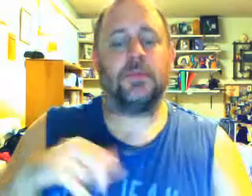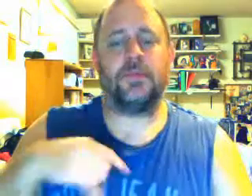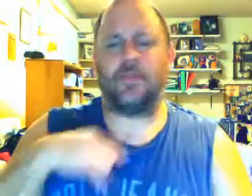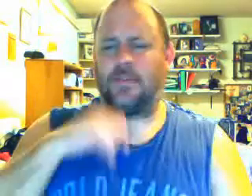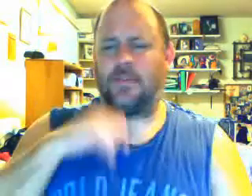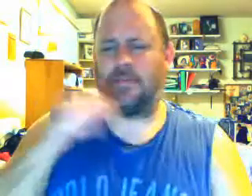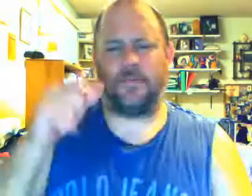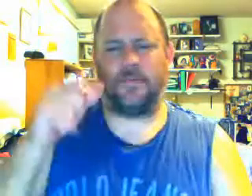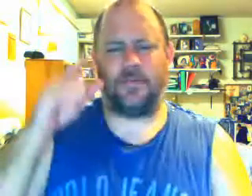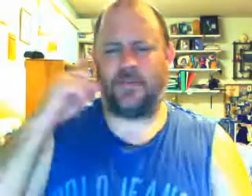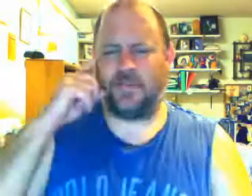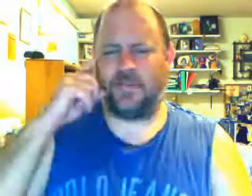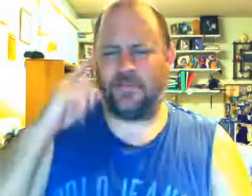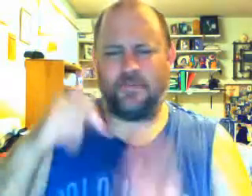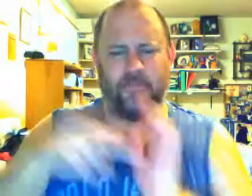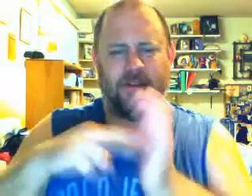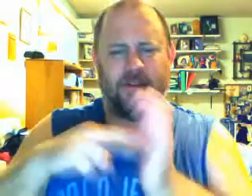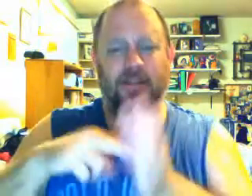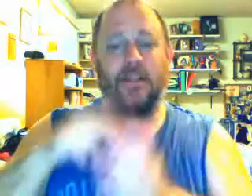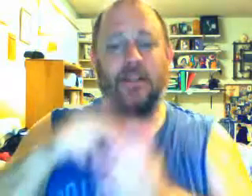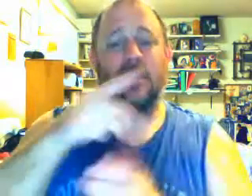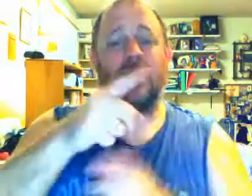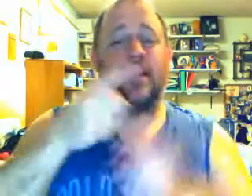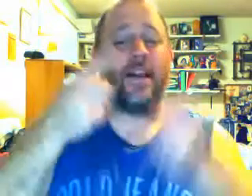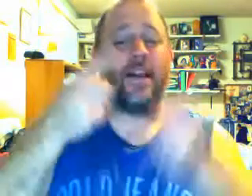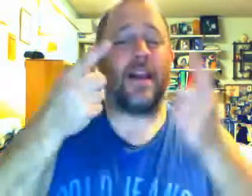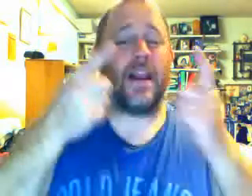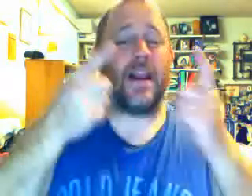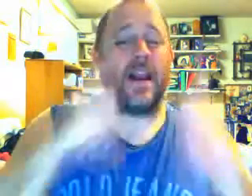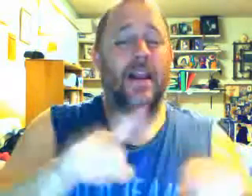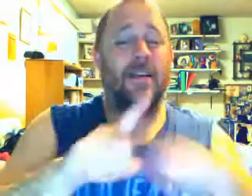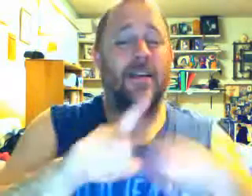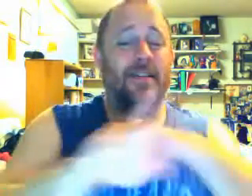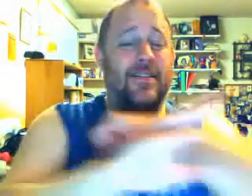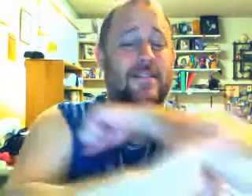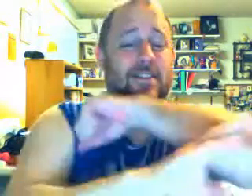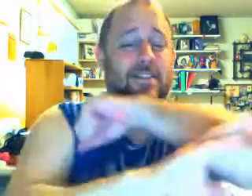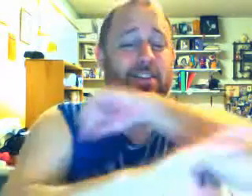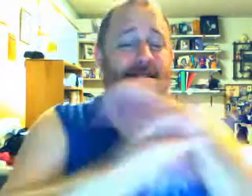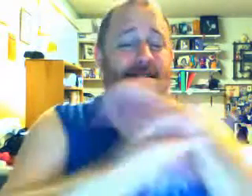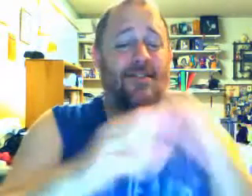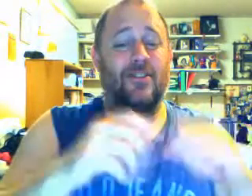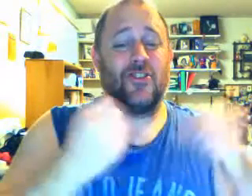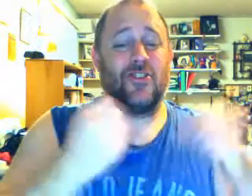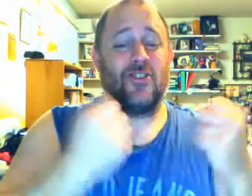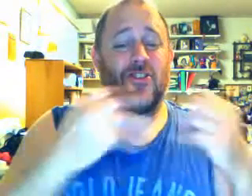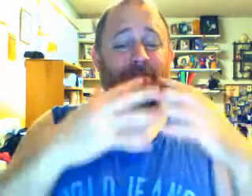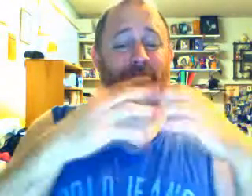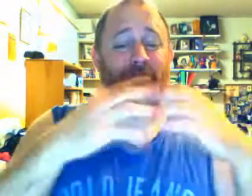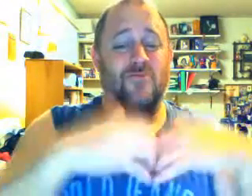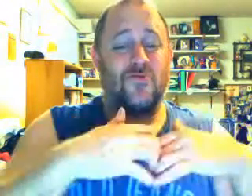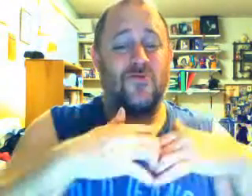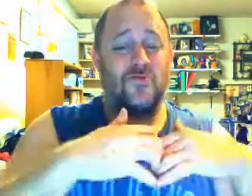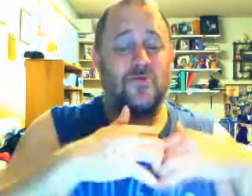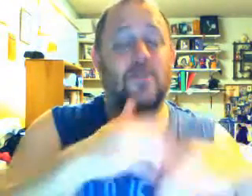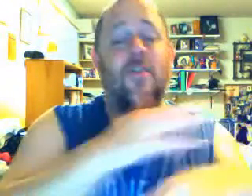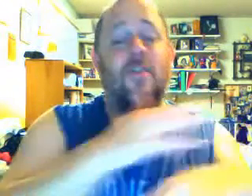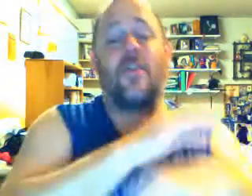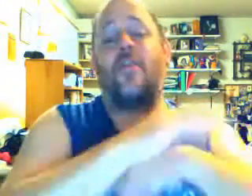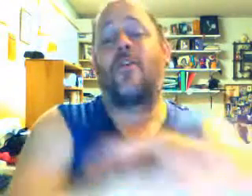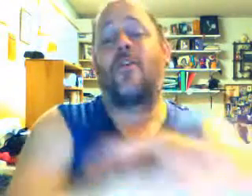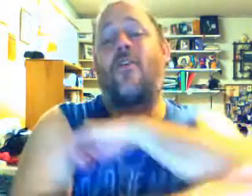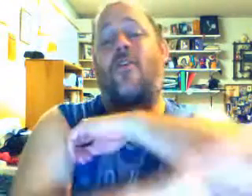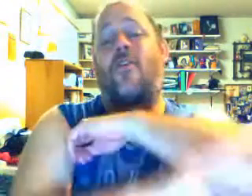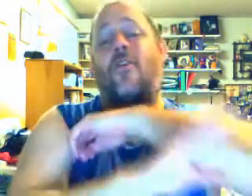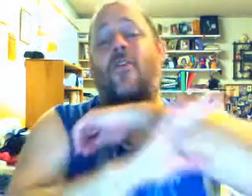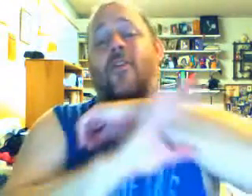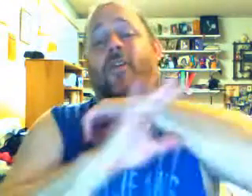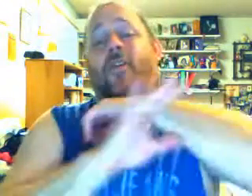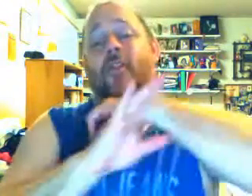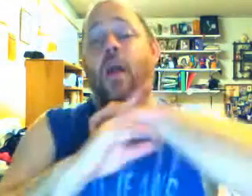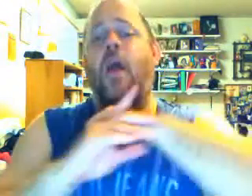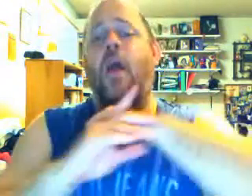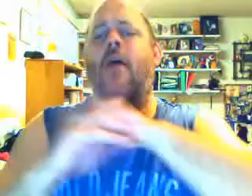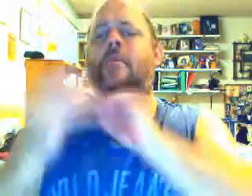What could be better than a god who could come and do all that? In real life, we all cannot overcome obstacles.